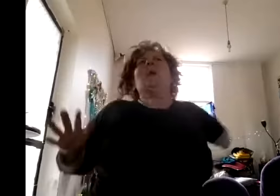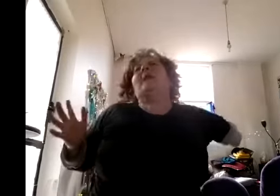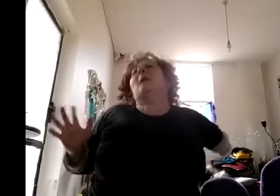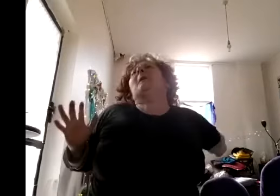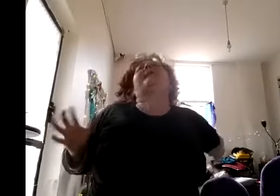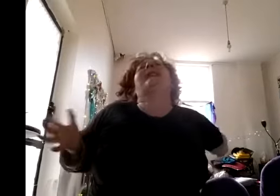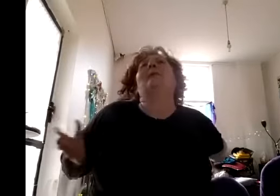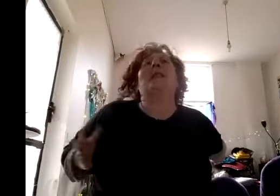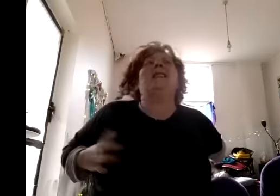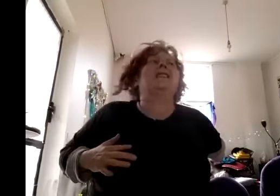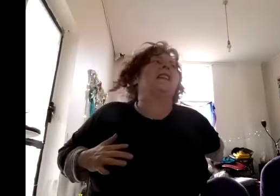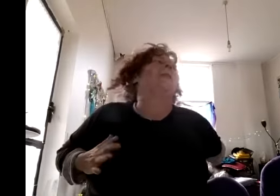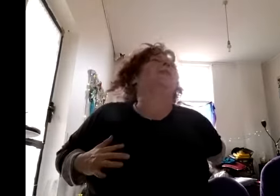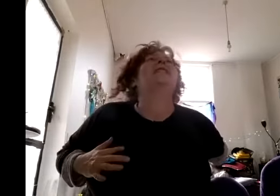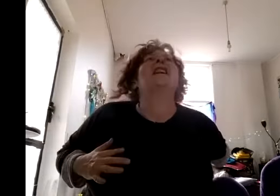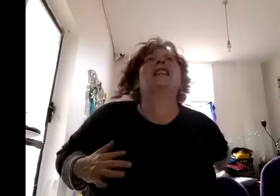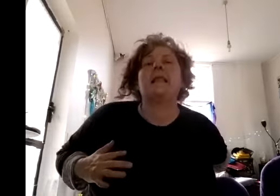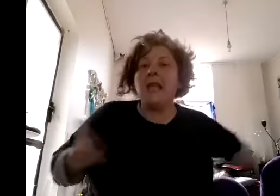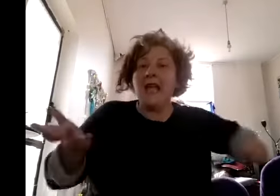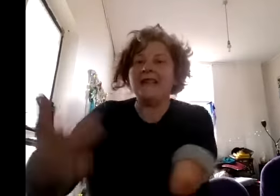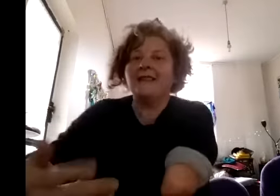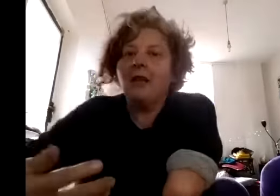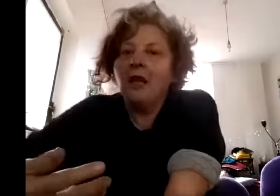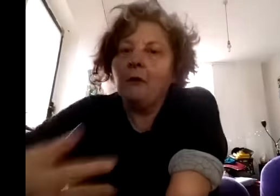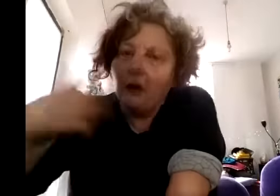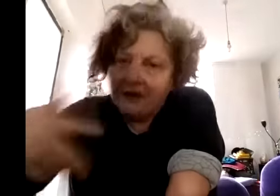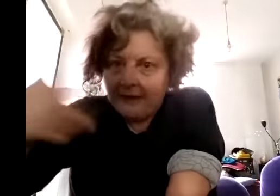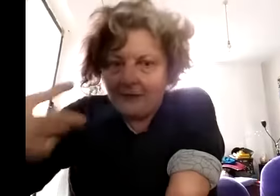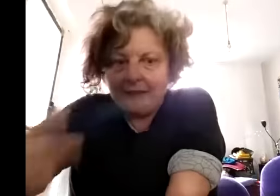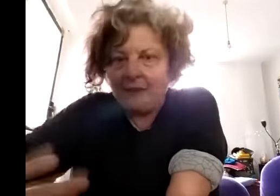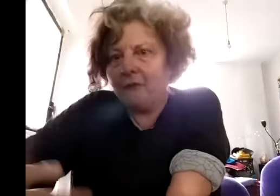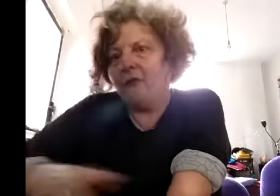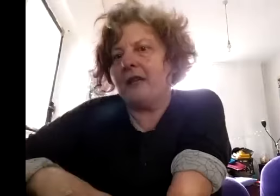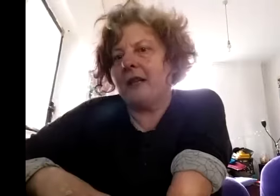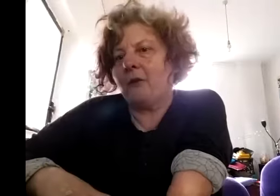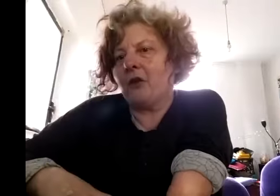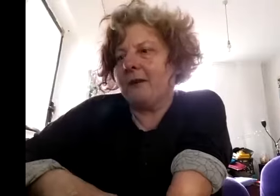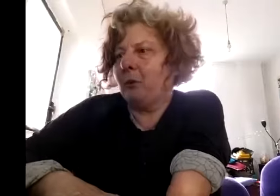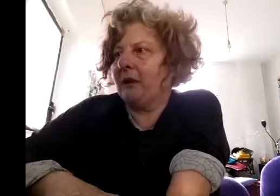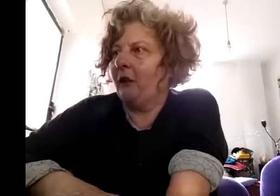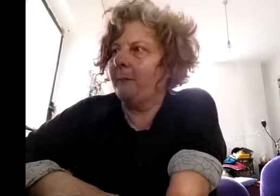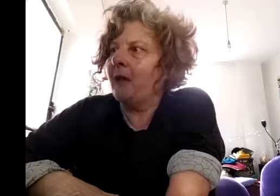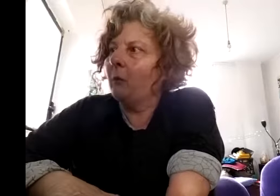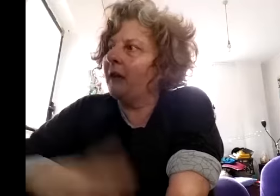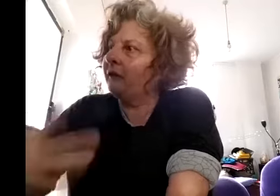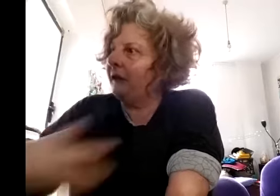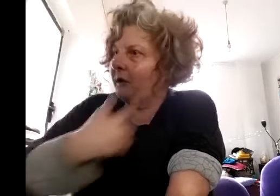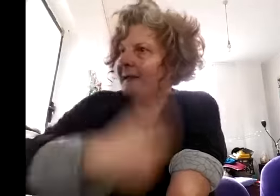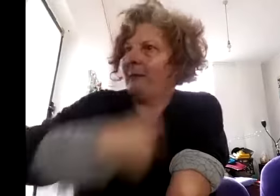we're all disabled on the inside aren't we darlings and those are the that sort of rhetoric which i was pulling on we're actually used to being